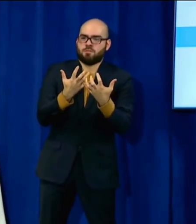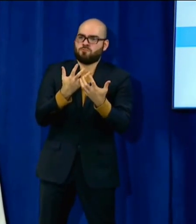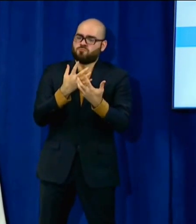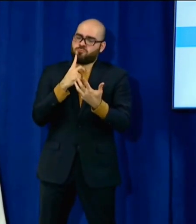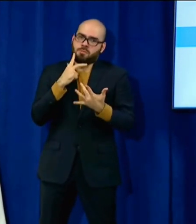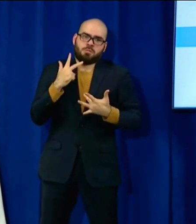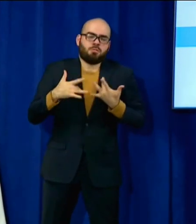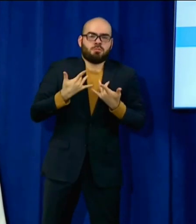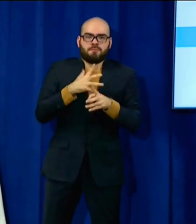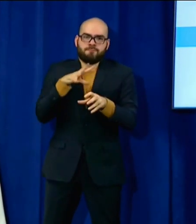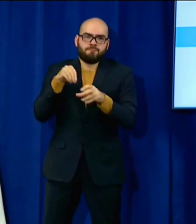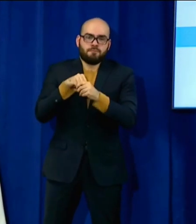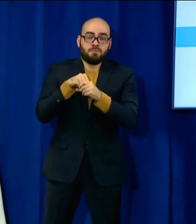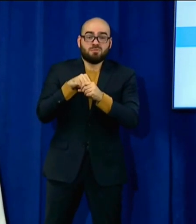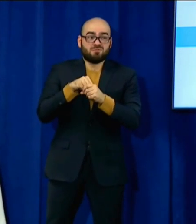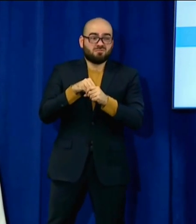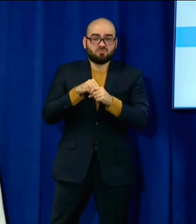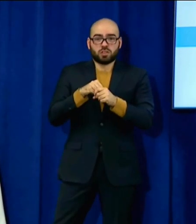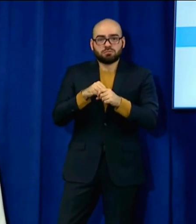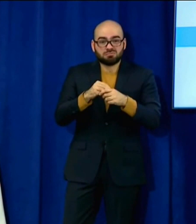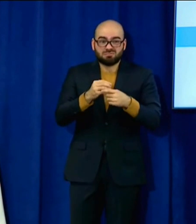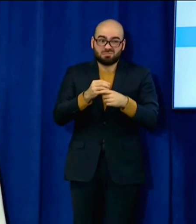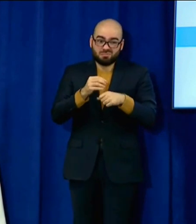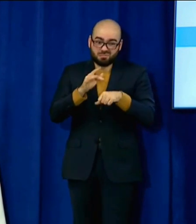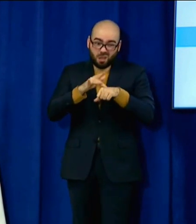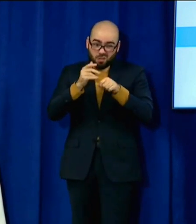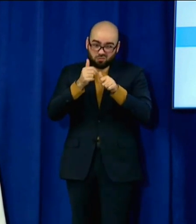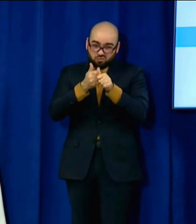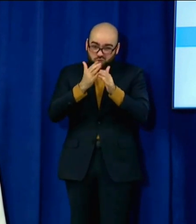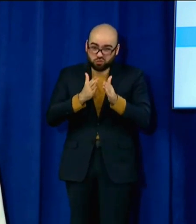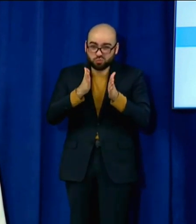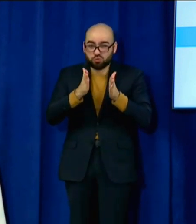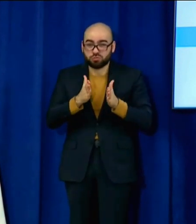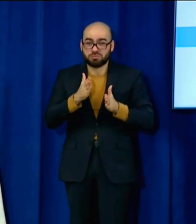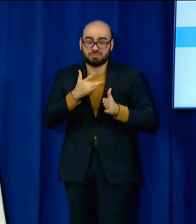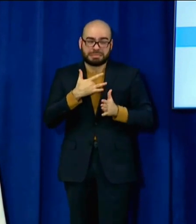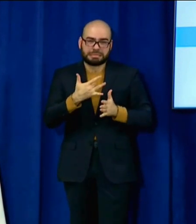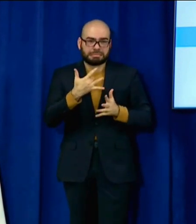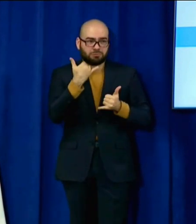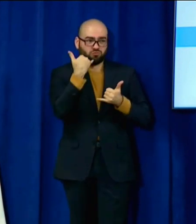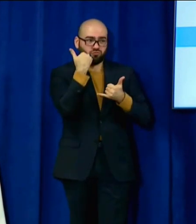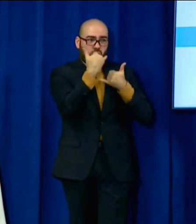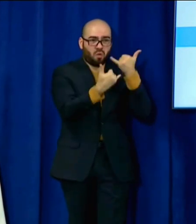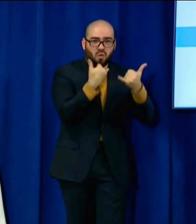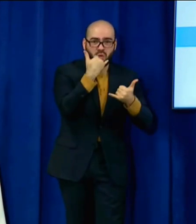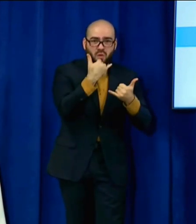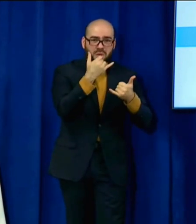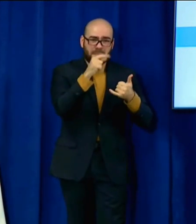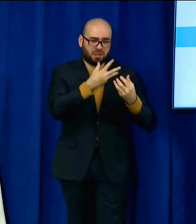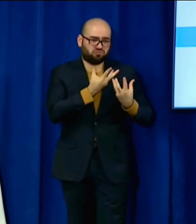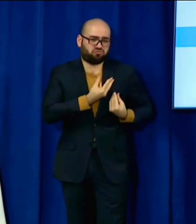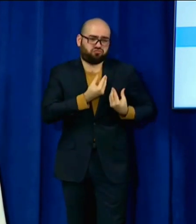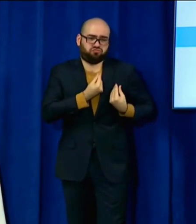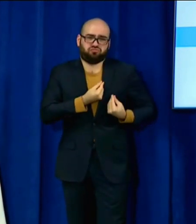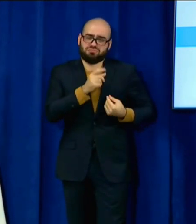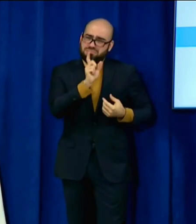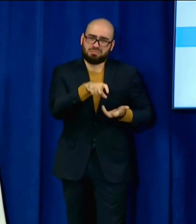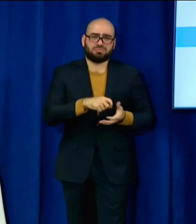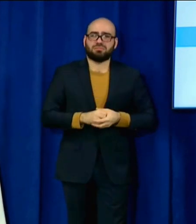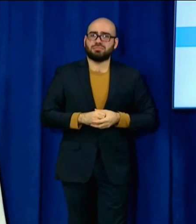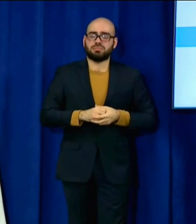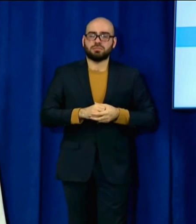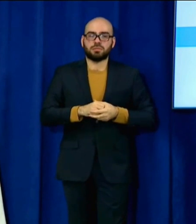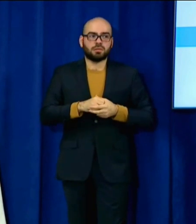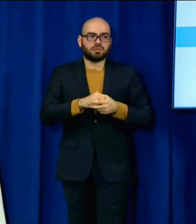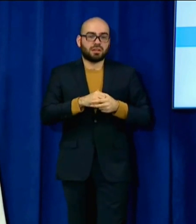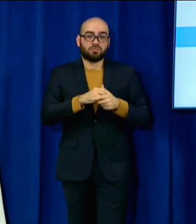These contact tracers are going to be calling people with information that's going to be frightening and scary to them. And so being a person who recognizes